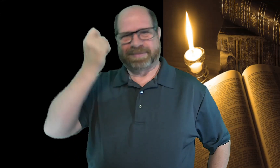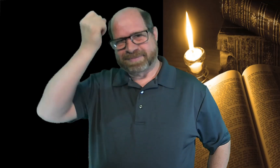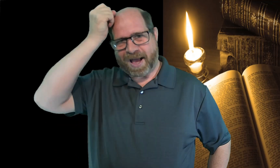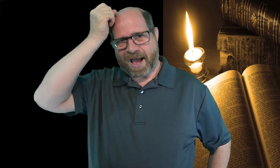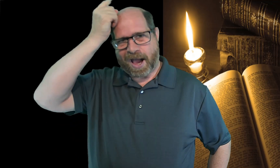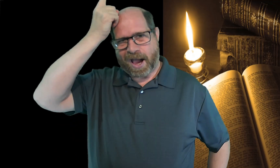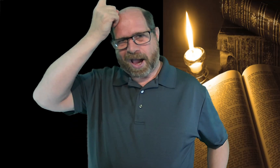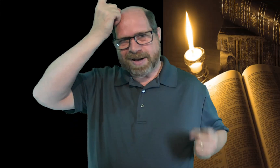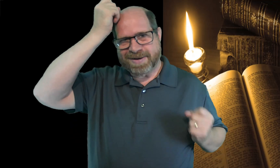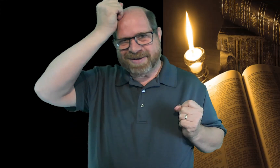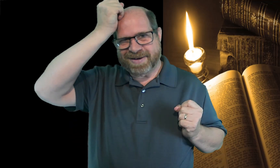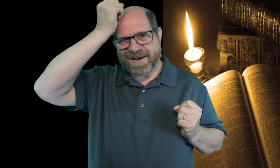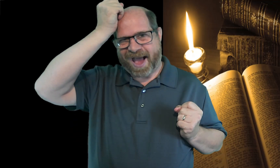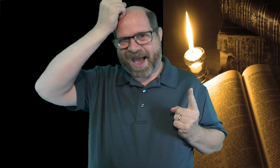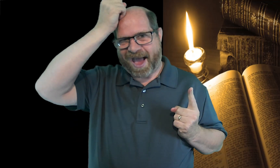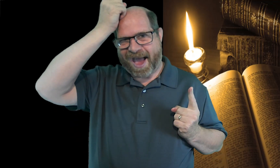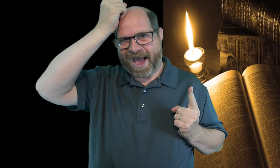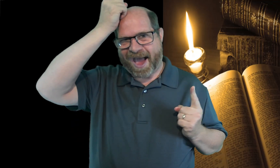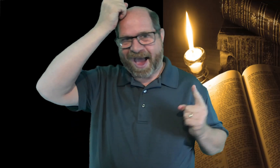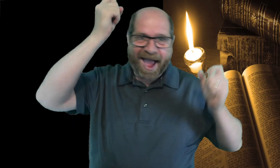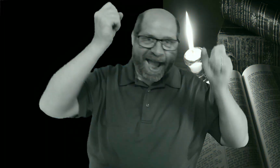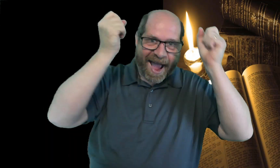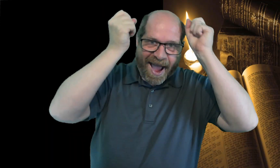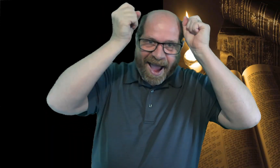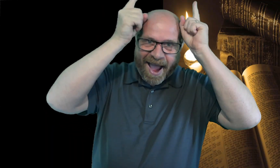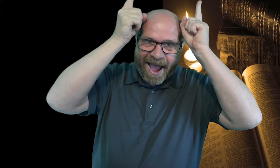Understand. Your heart and your head can understand.